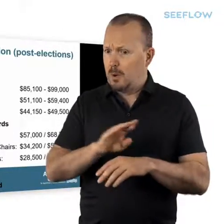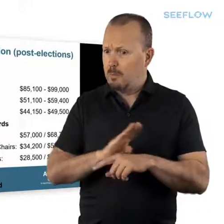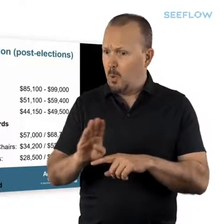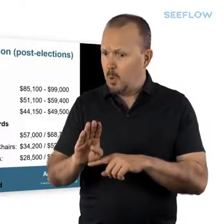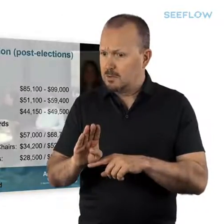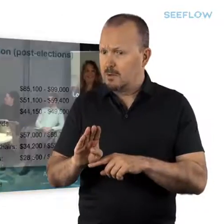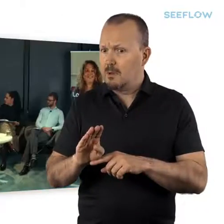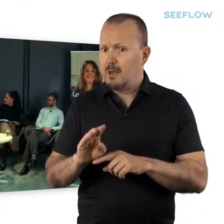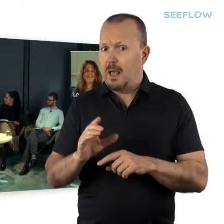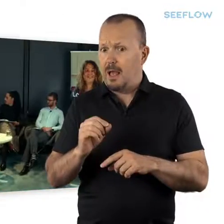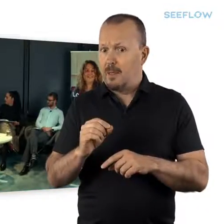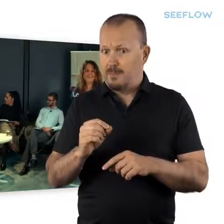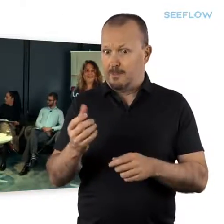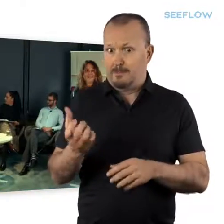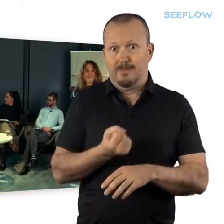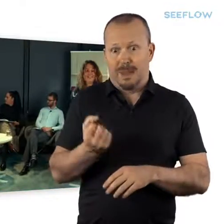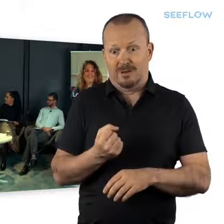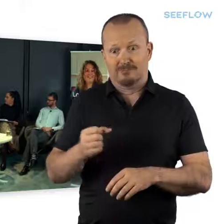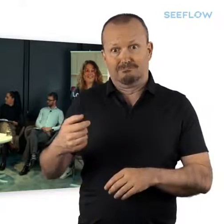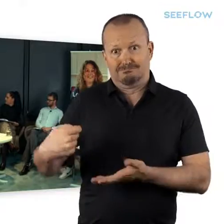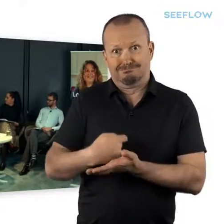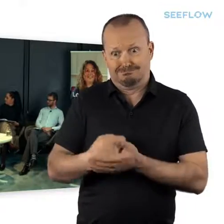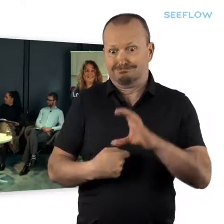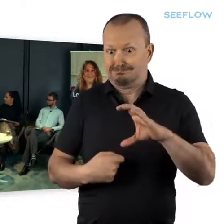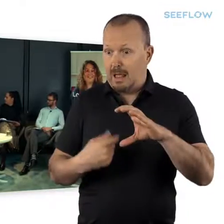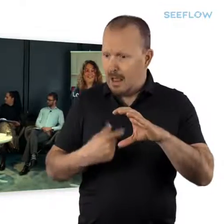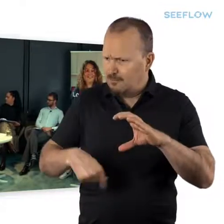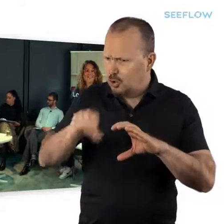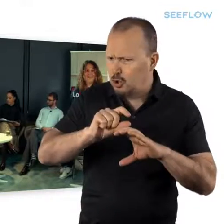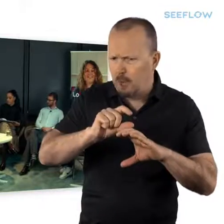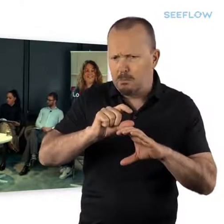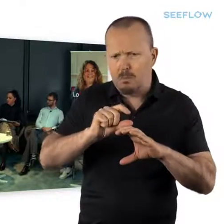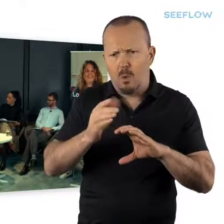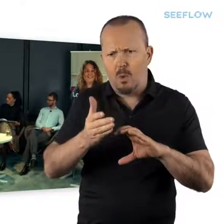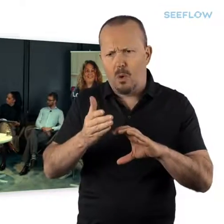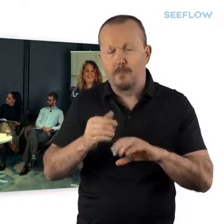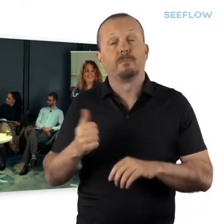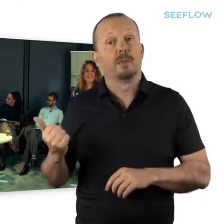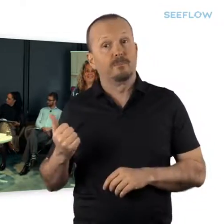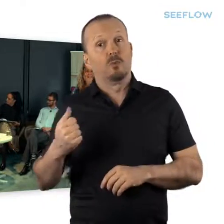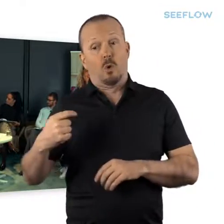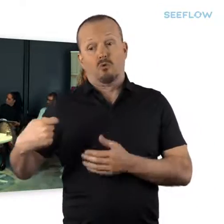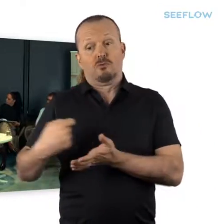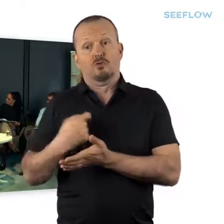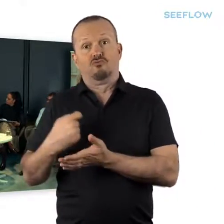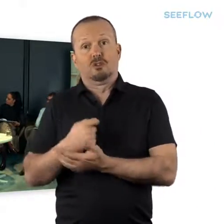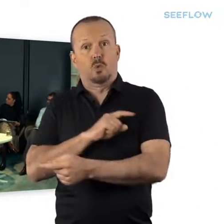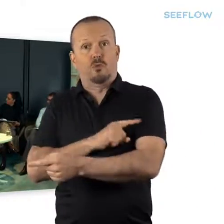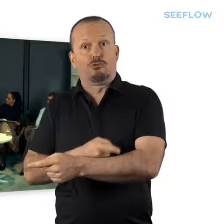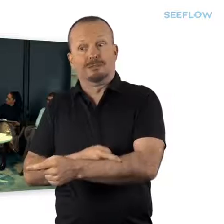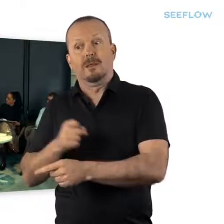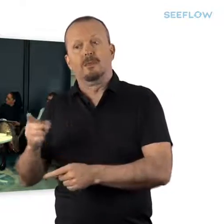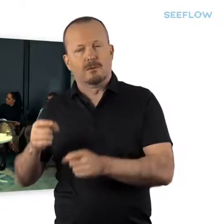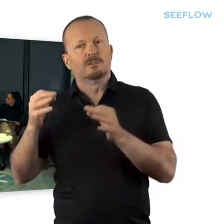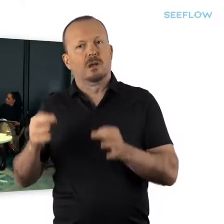reimbursement payments for the work that they're doing as an elected member? So the remuneration authority also sets up